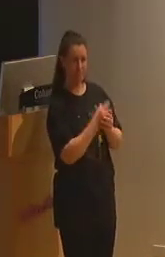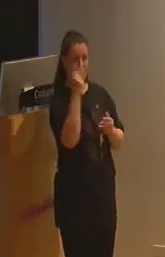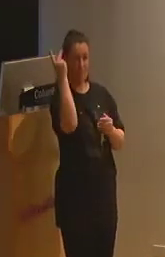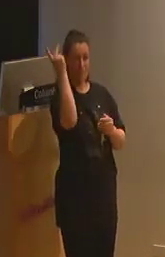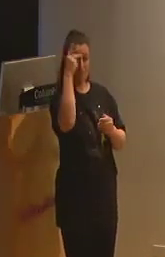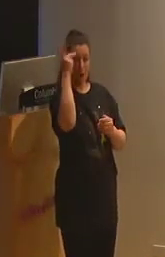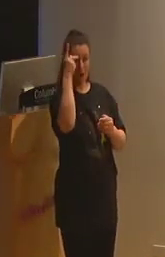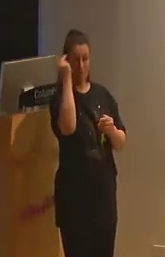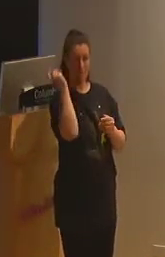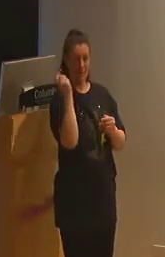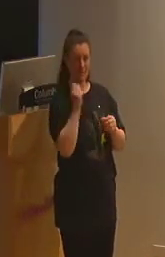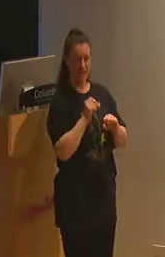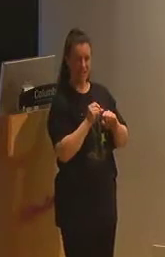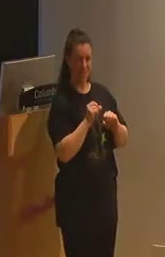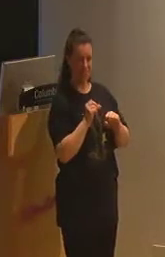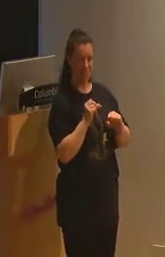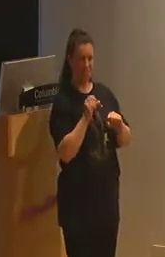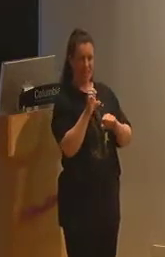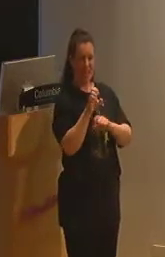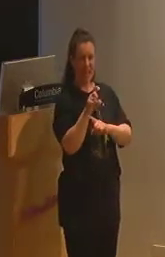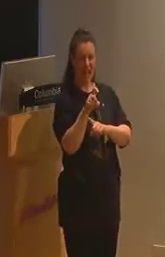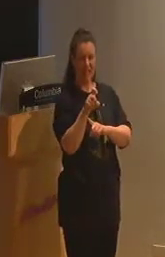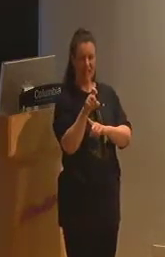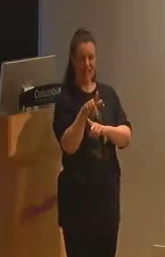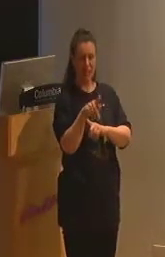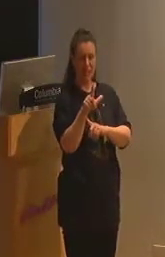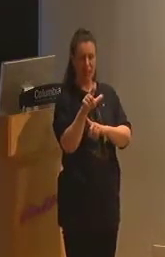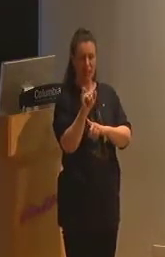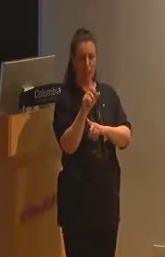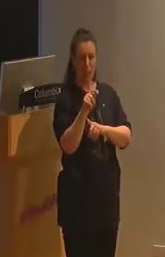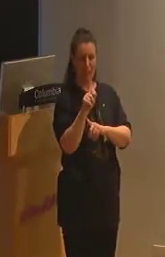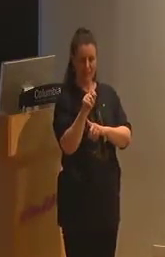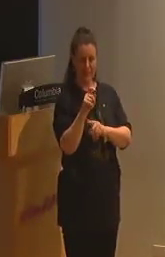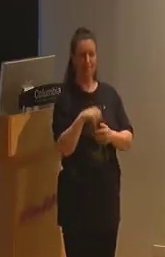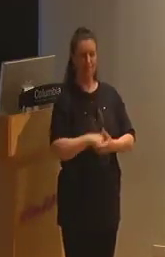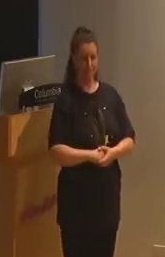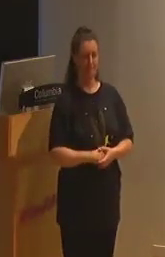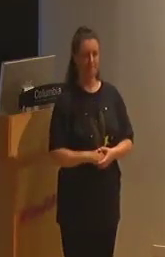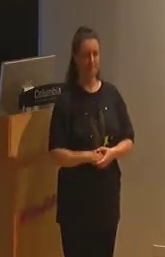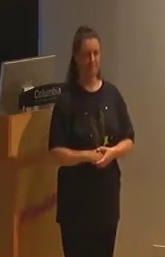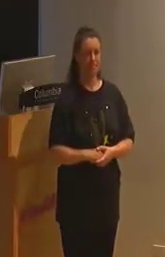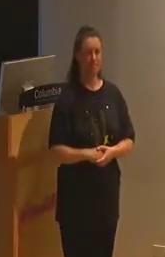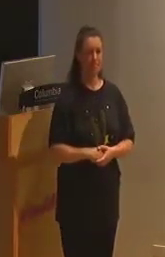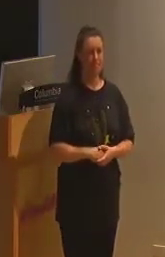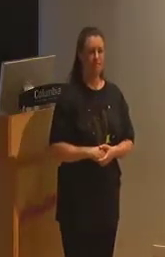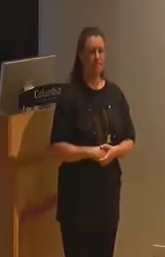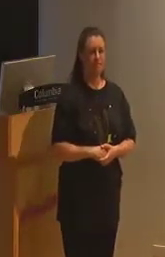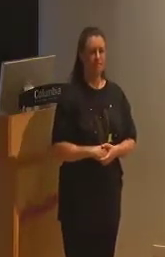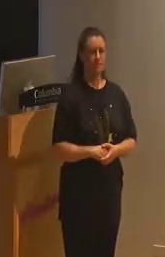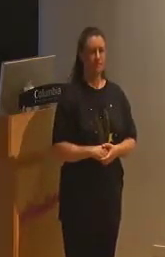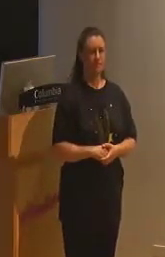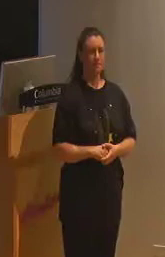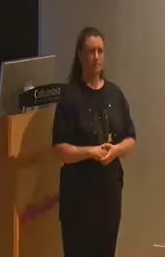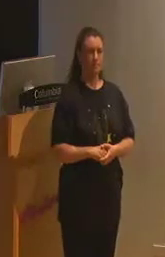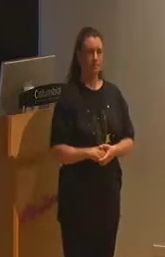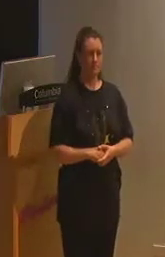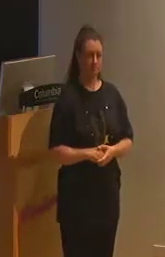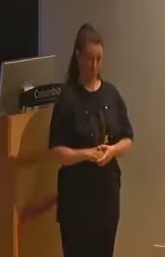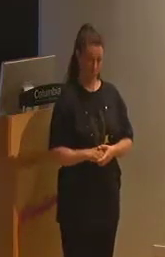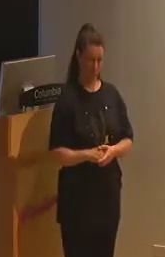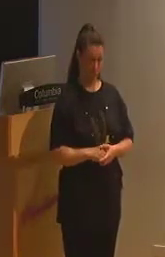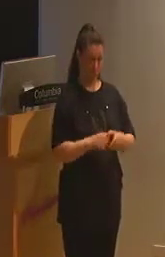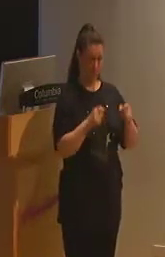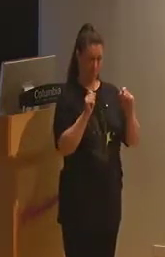The neoliberal state uses its power to support the reproduction of capital by investing in the opening of new potential